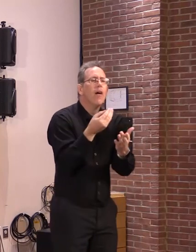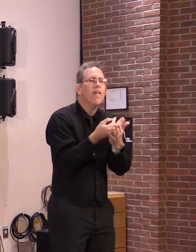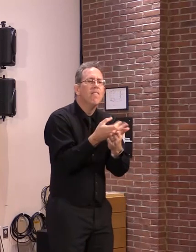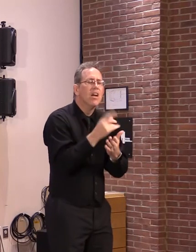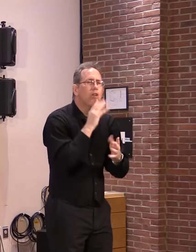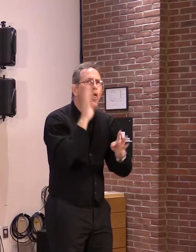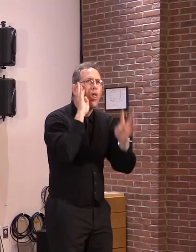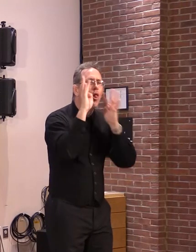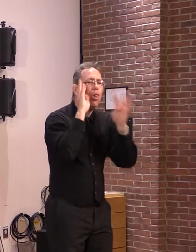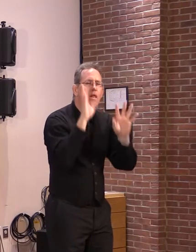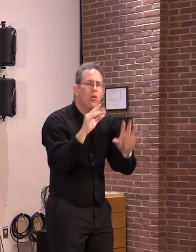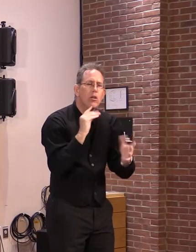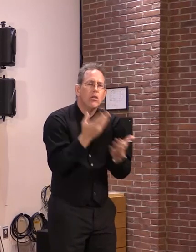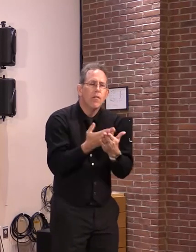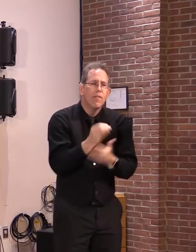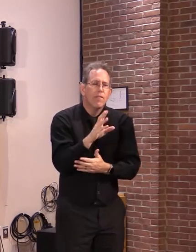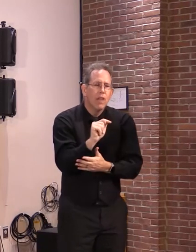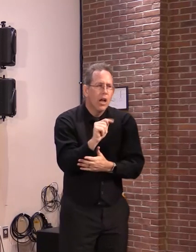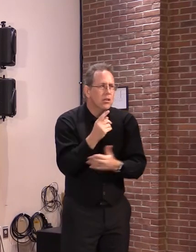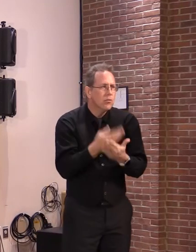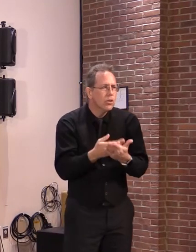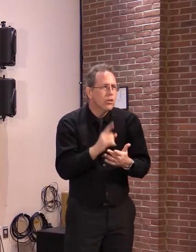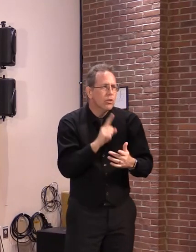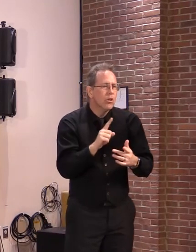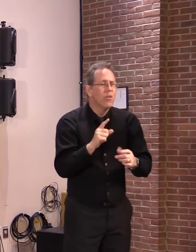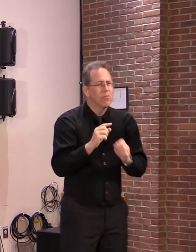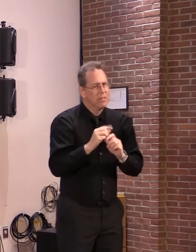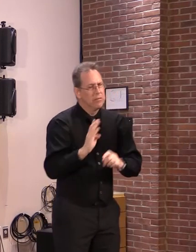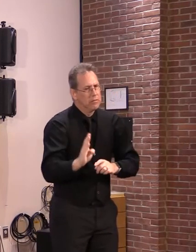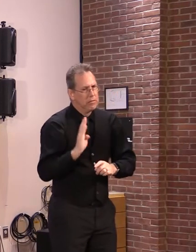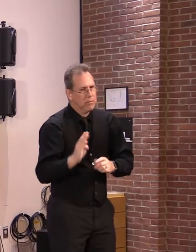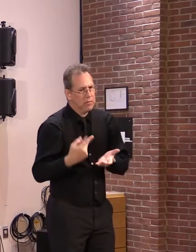or someone will get back to you with that information.